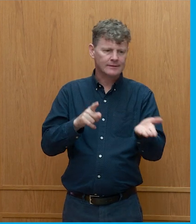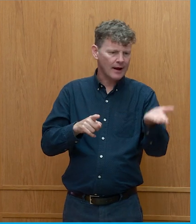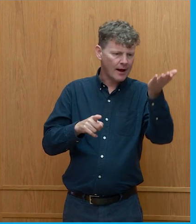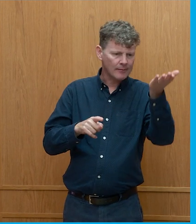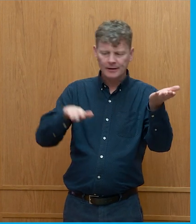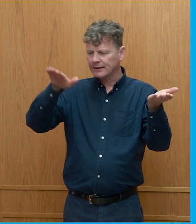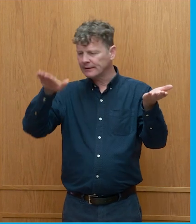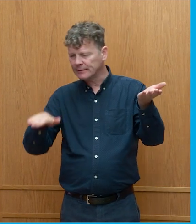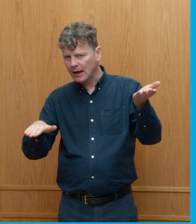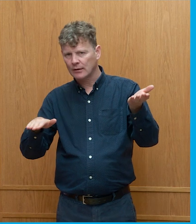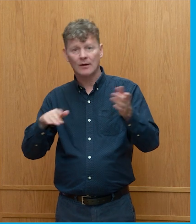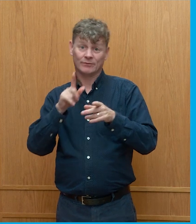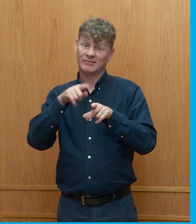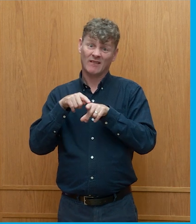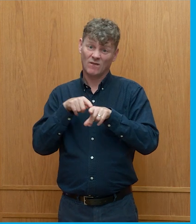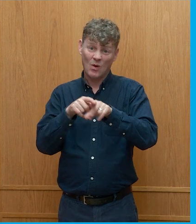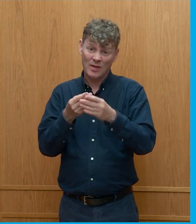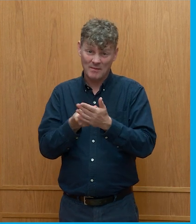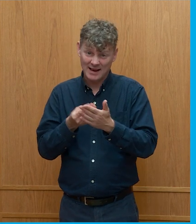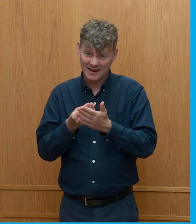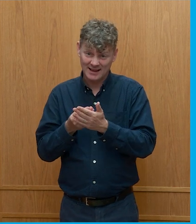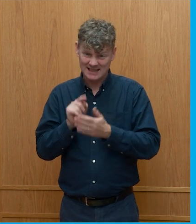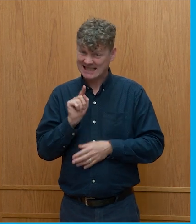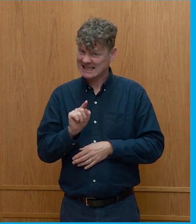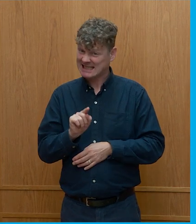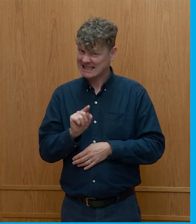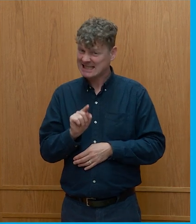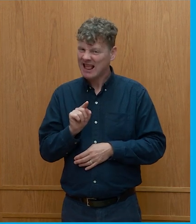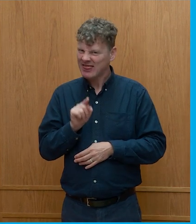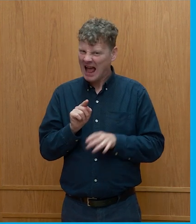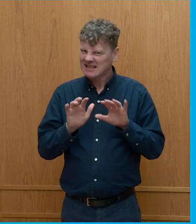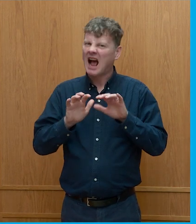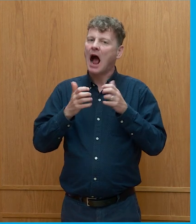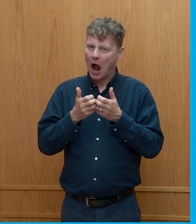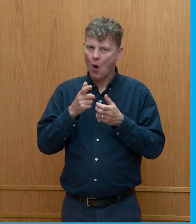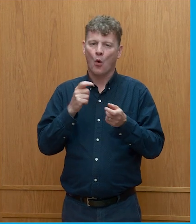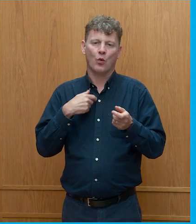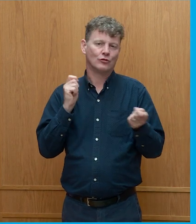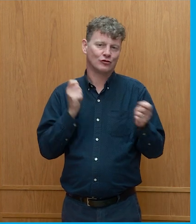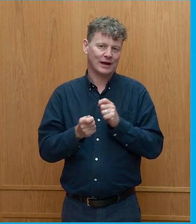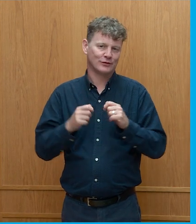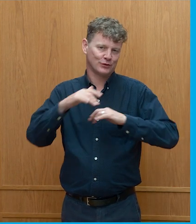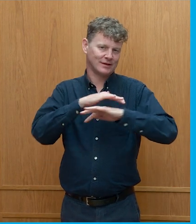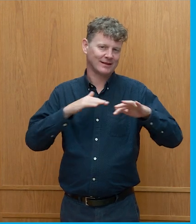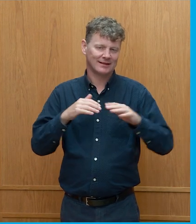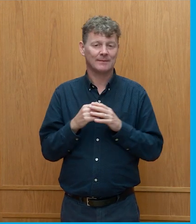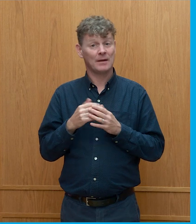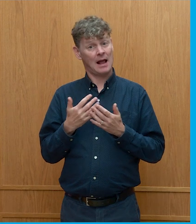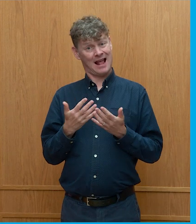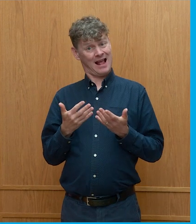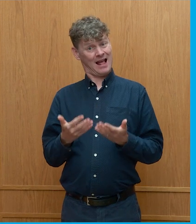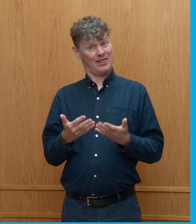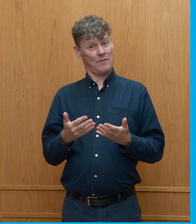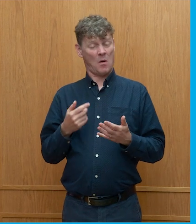does the money go follow follow the money that's that's what happens that's how you make change happen at the moment I would argue